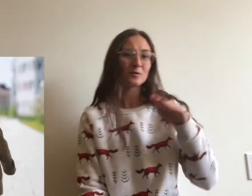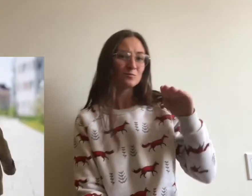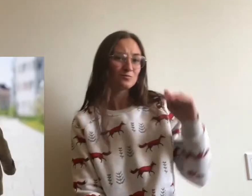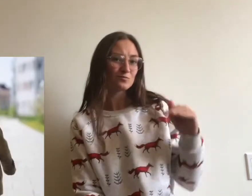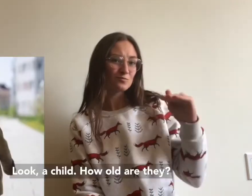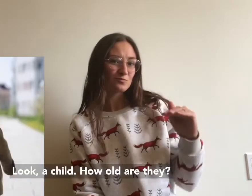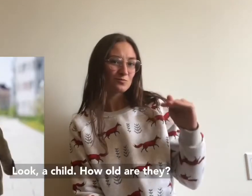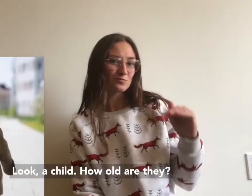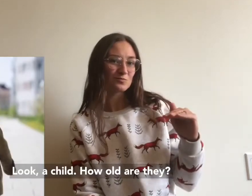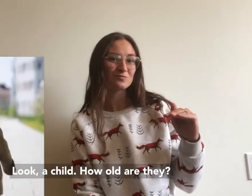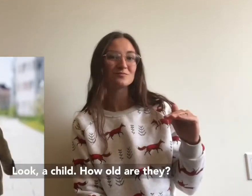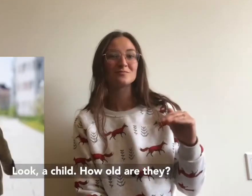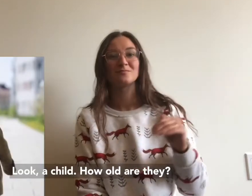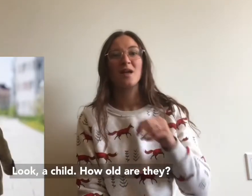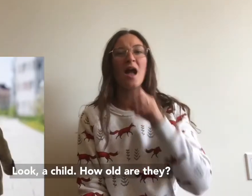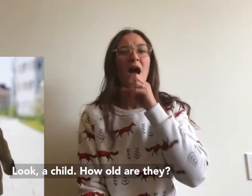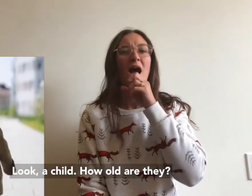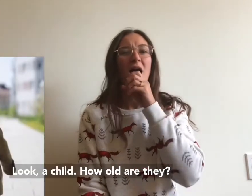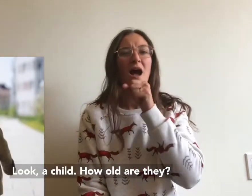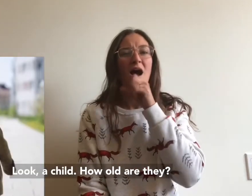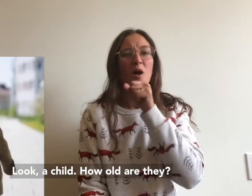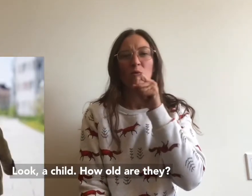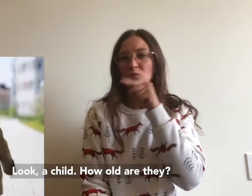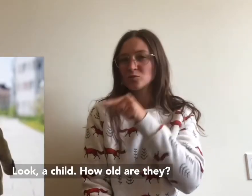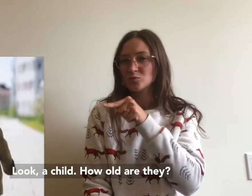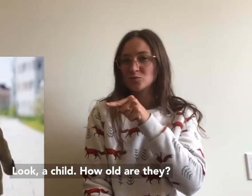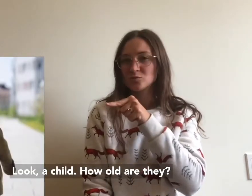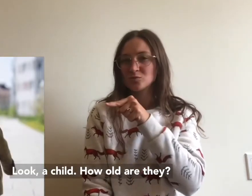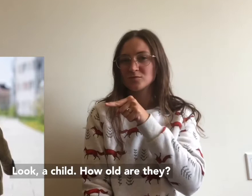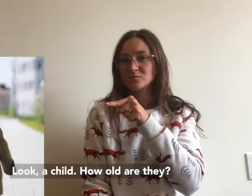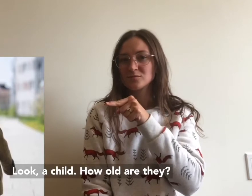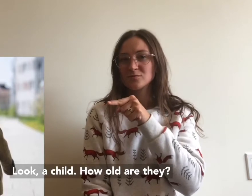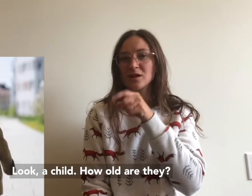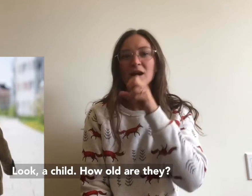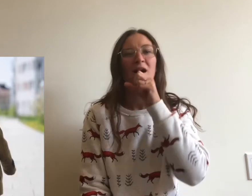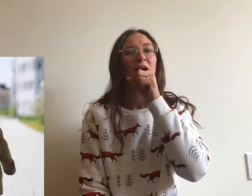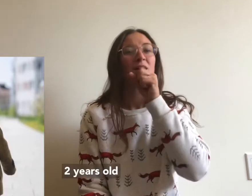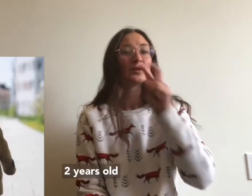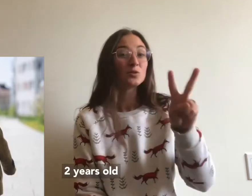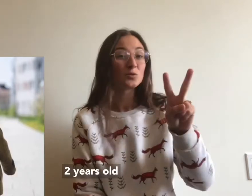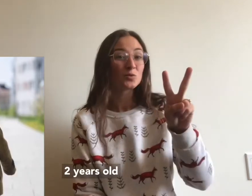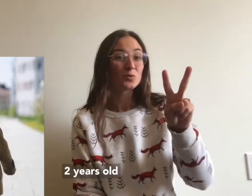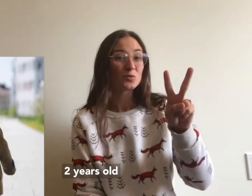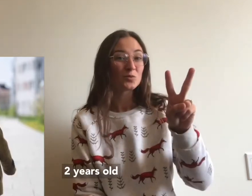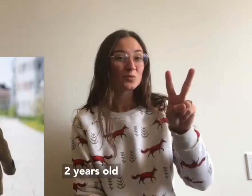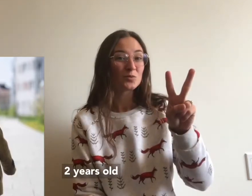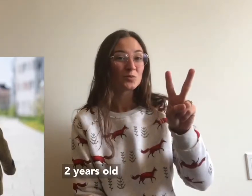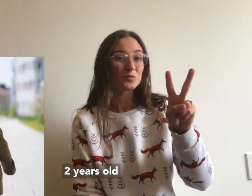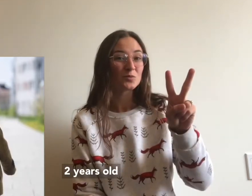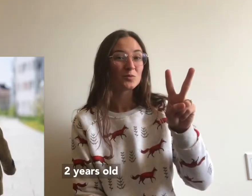Look, a kid. How old are they? Two years old.